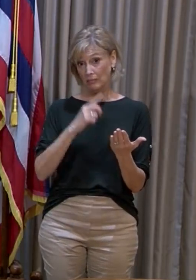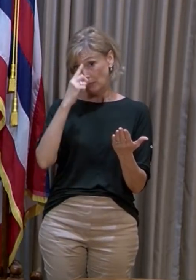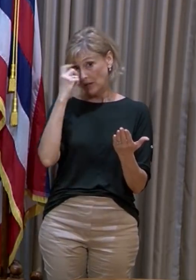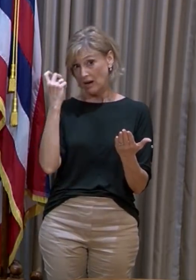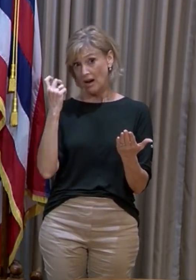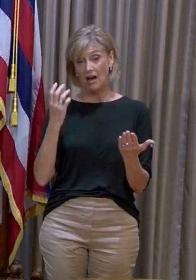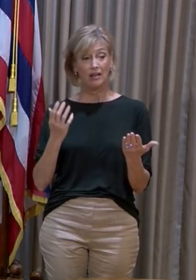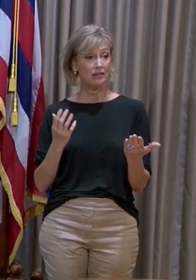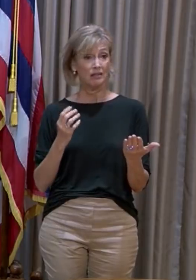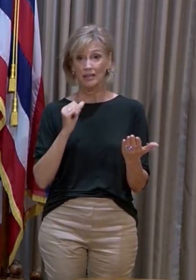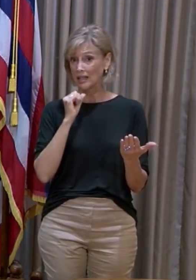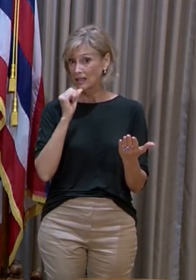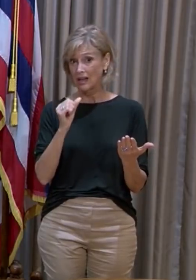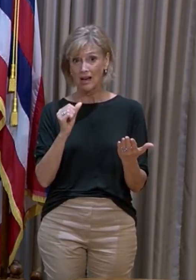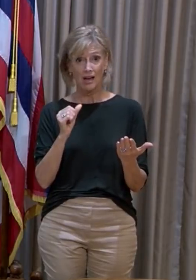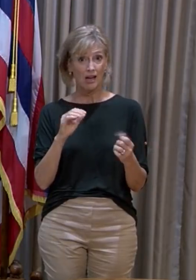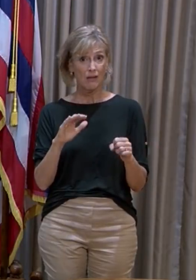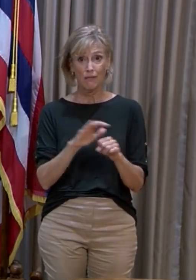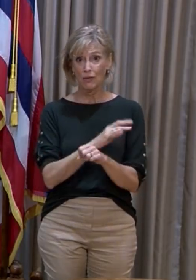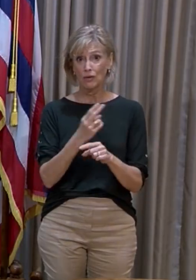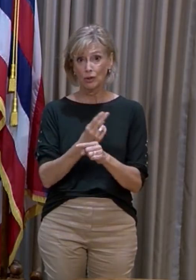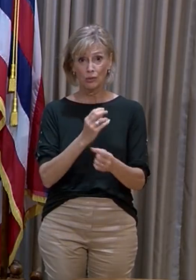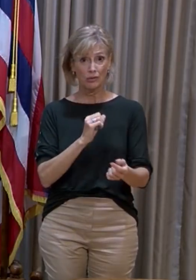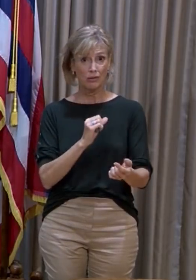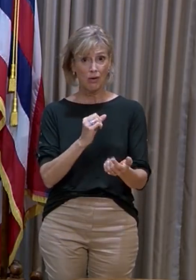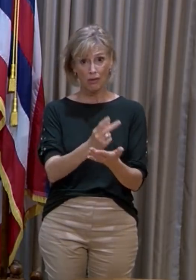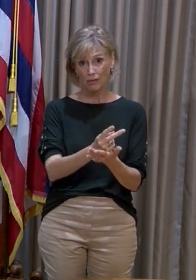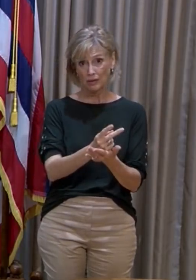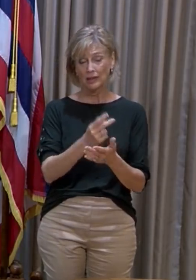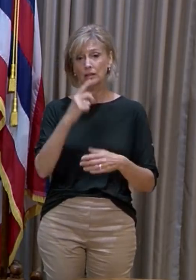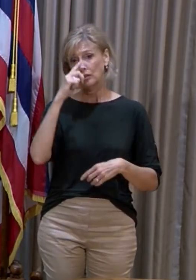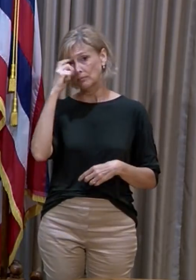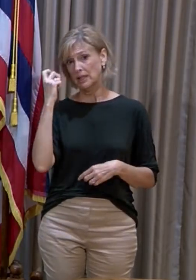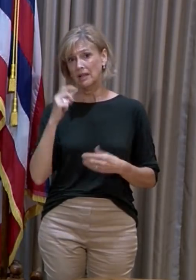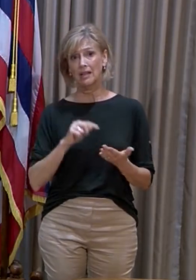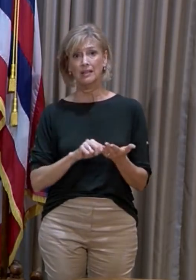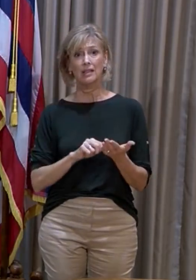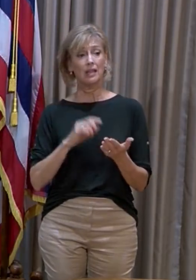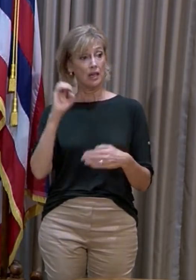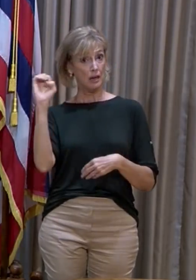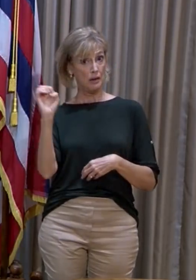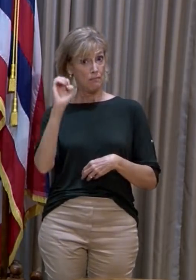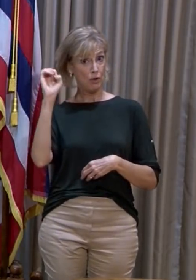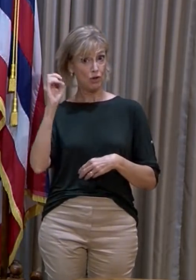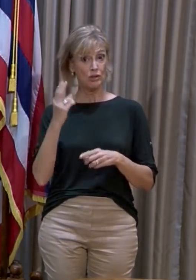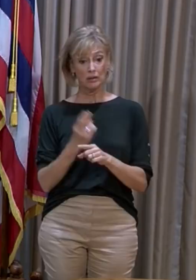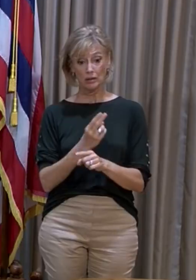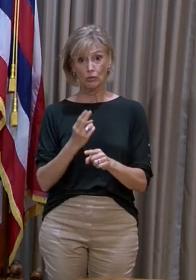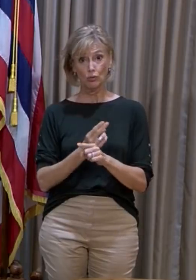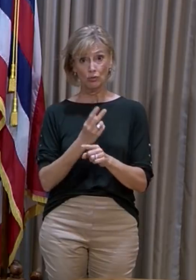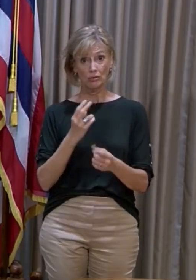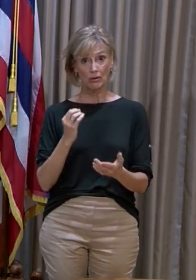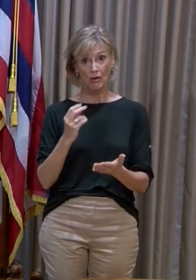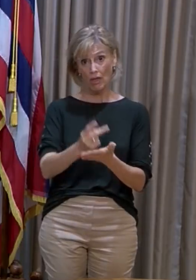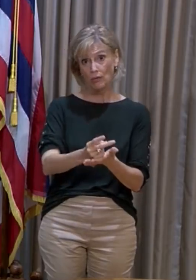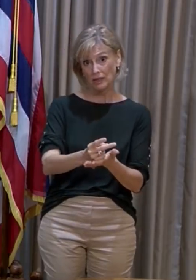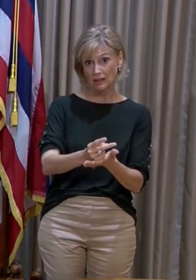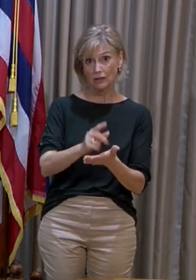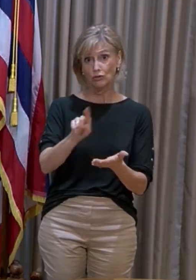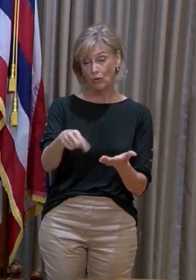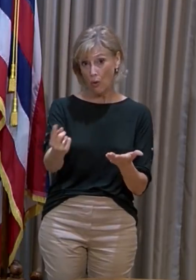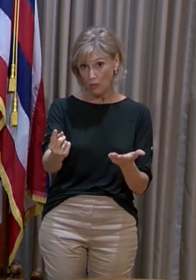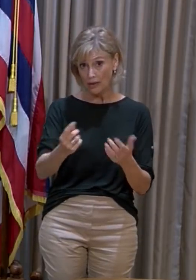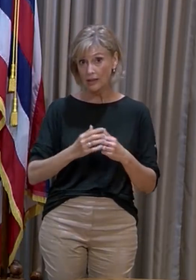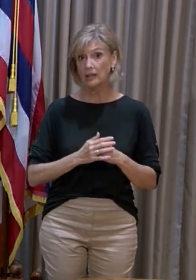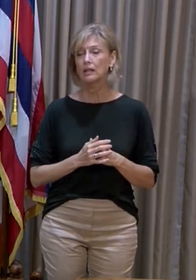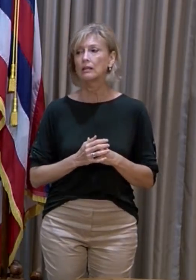full use authorization and the fact that it was an emergency use authorization only